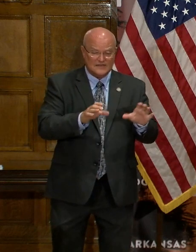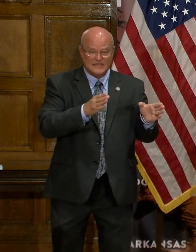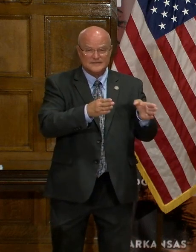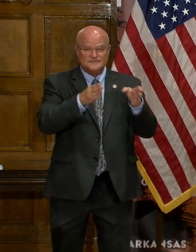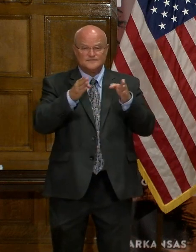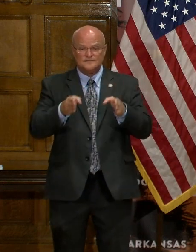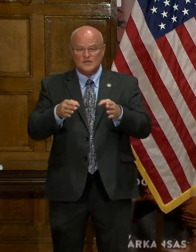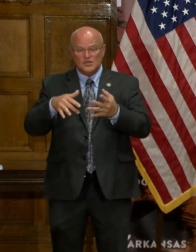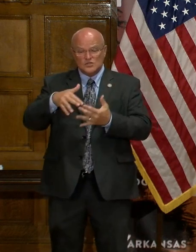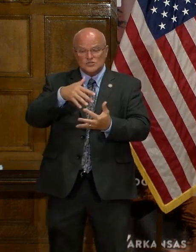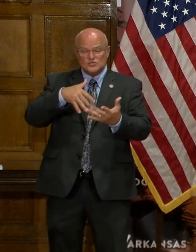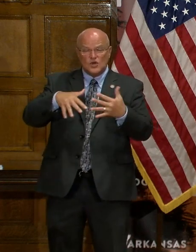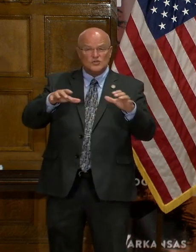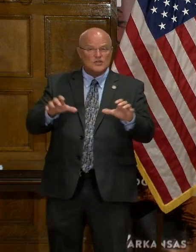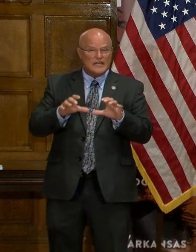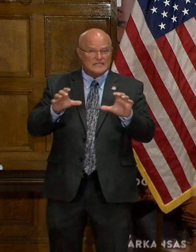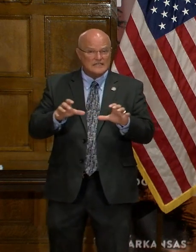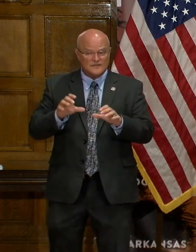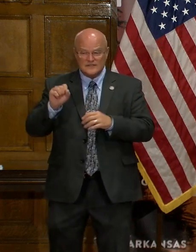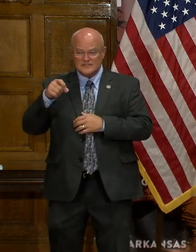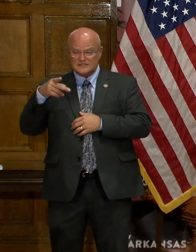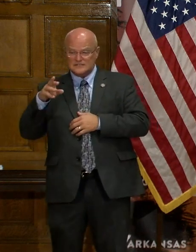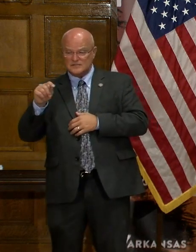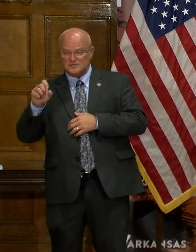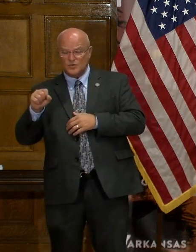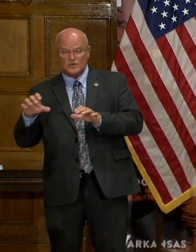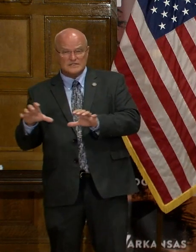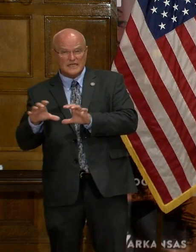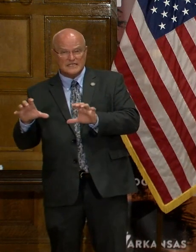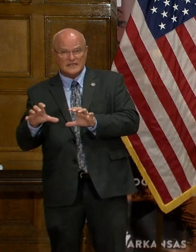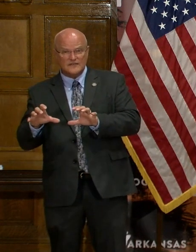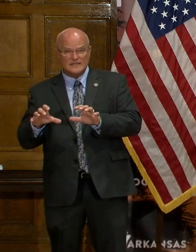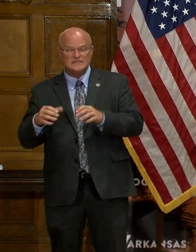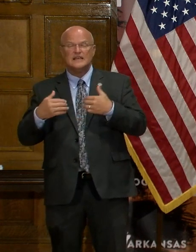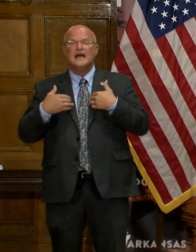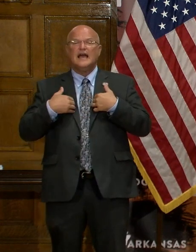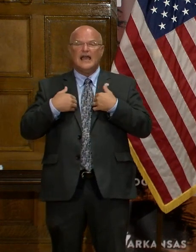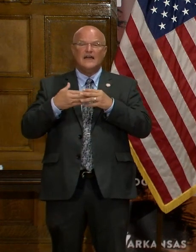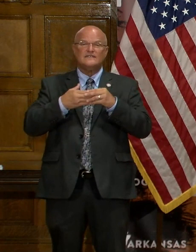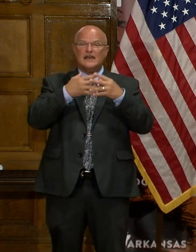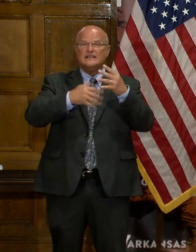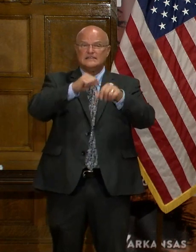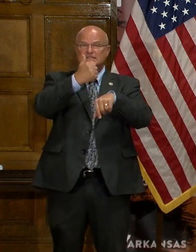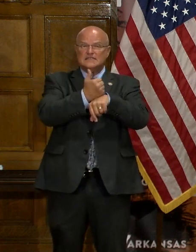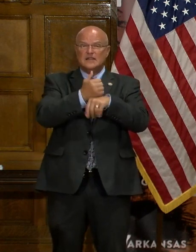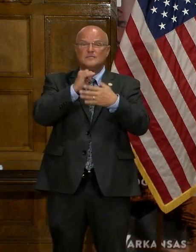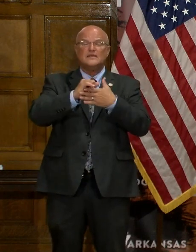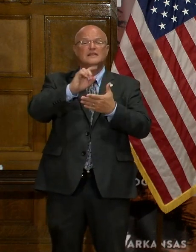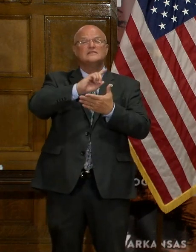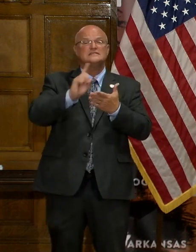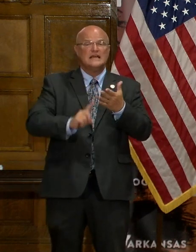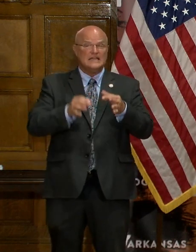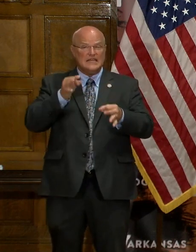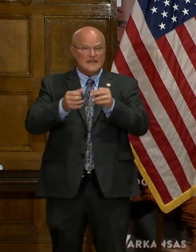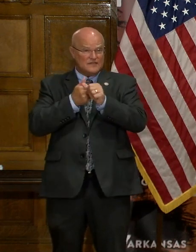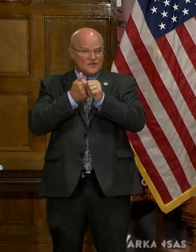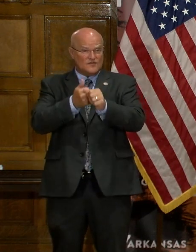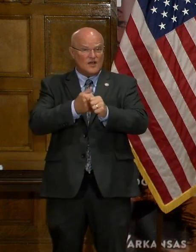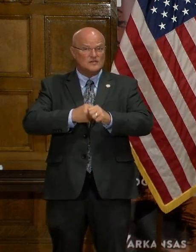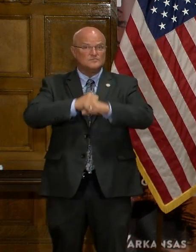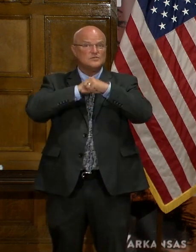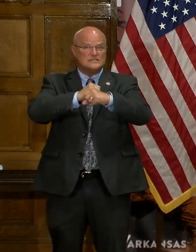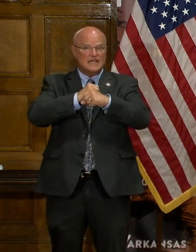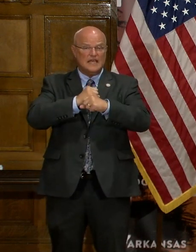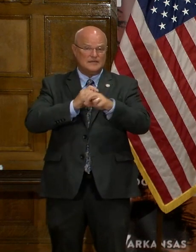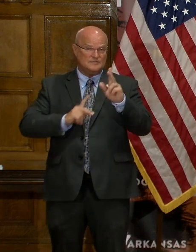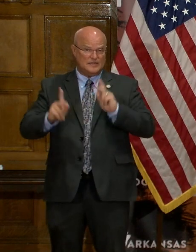have even social activities, sports activities, we have guidelines in place that are designed if they're followed to protect